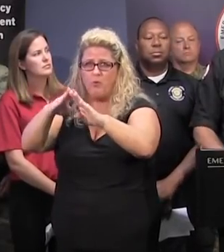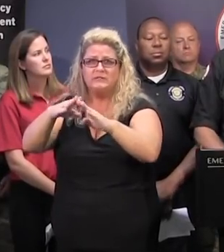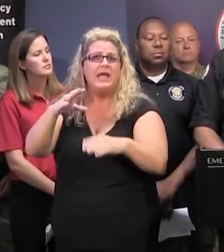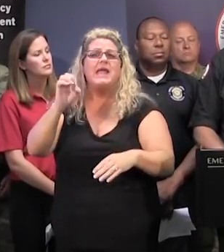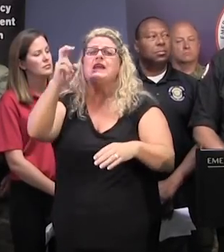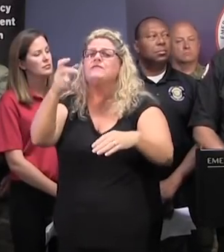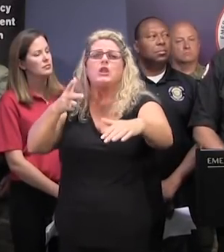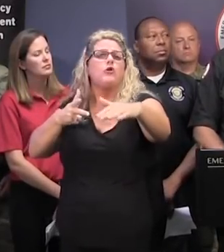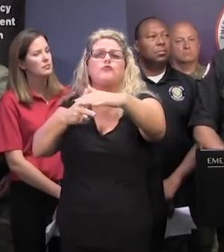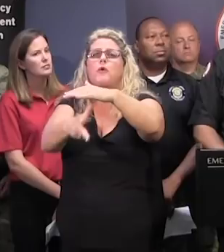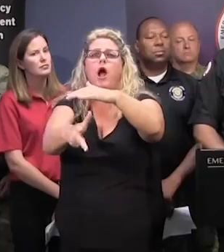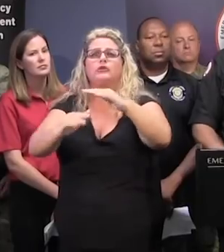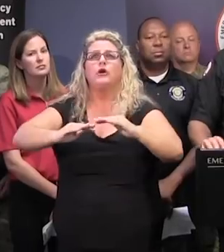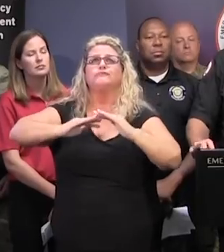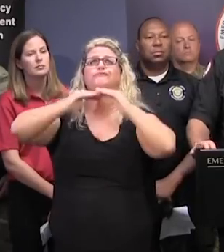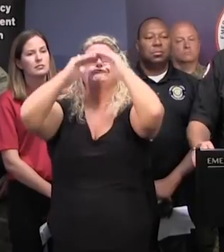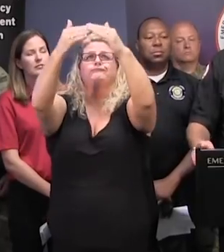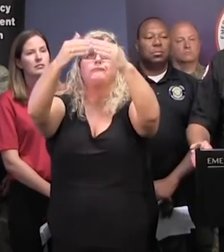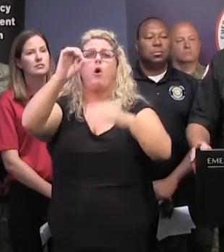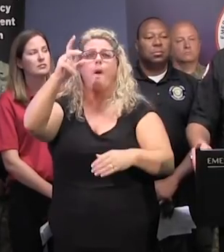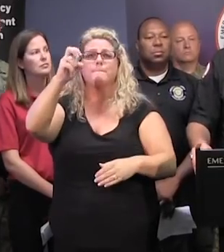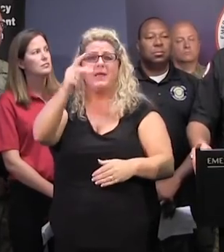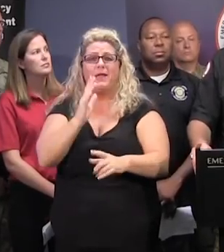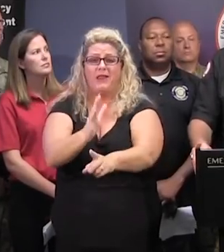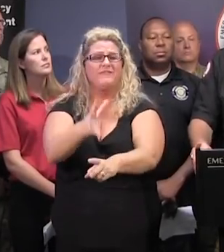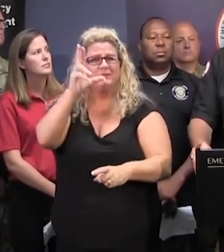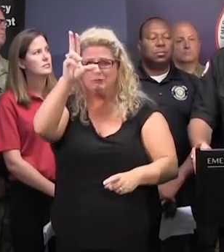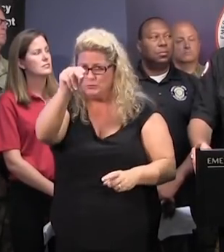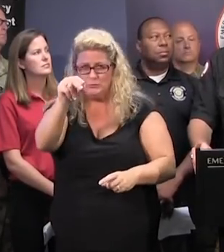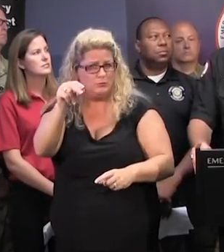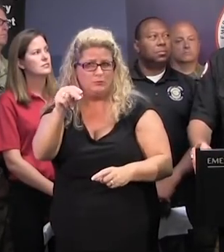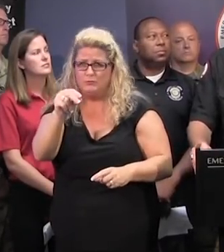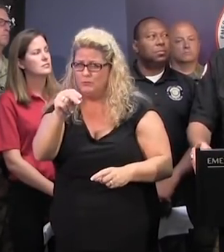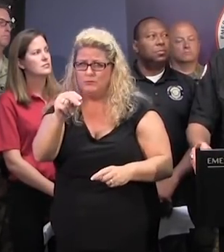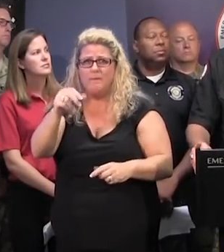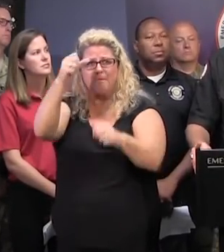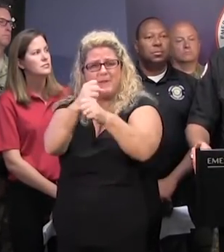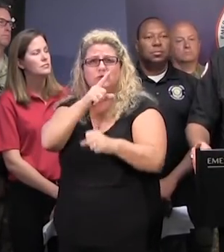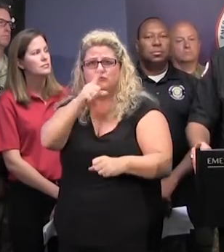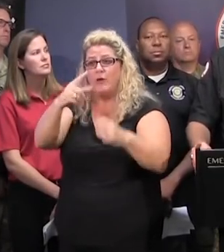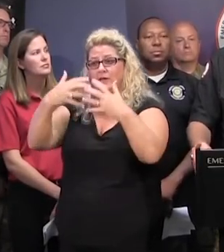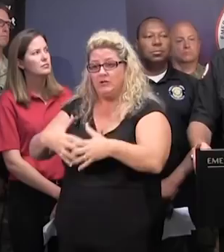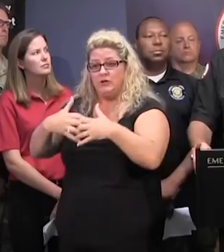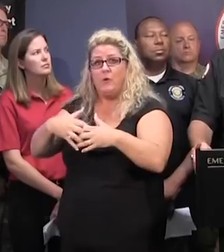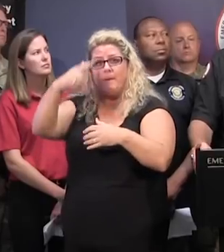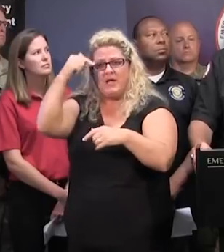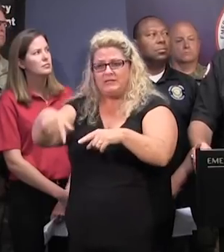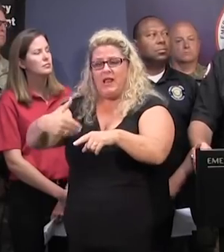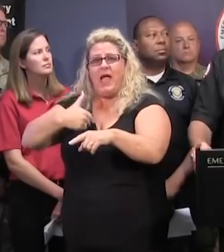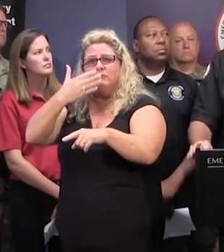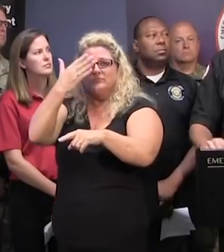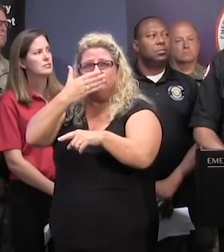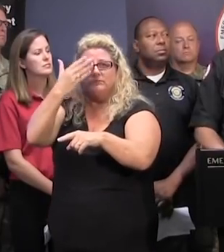even if the doors are open. And also make sure that you place generators so the exhaust fumes are